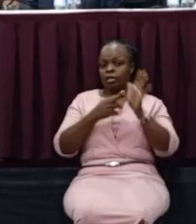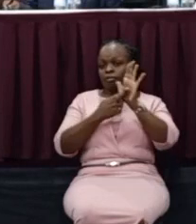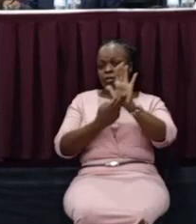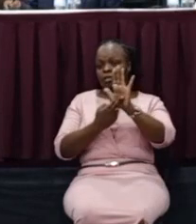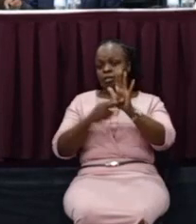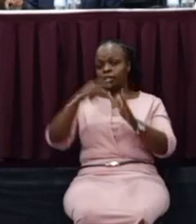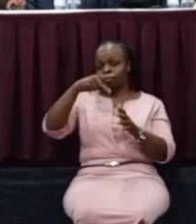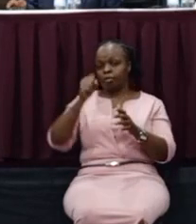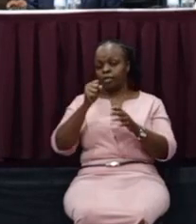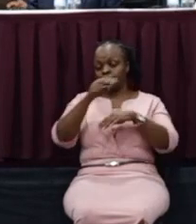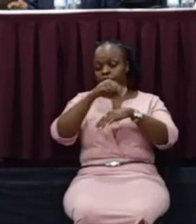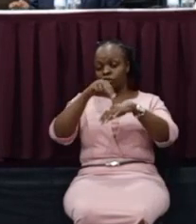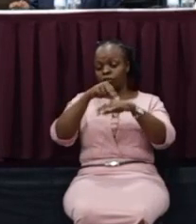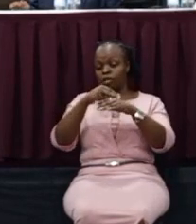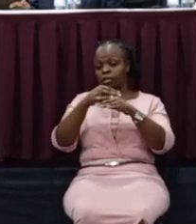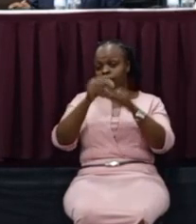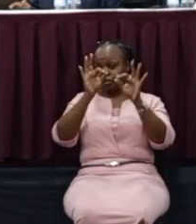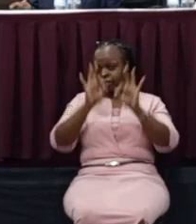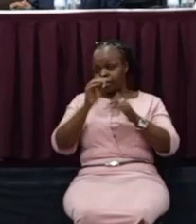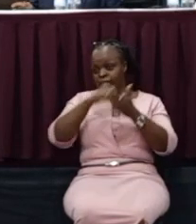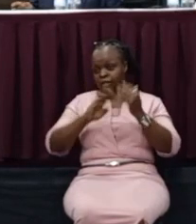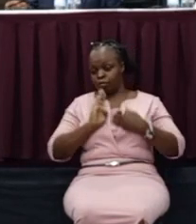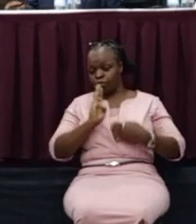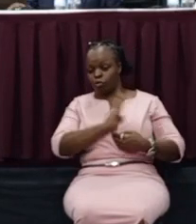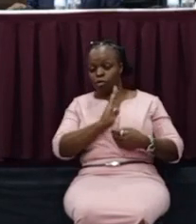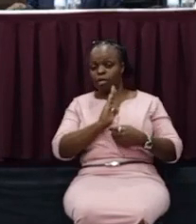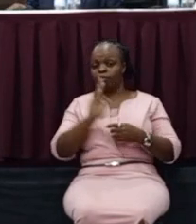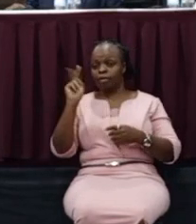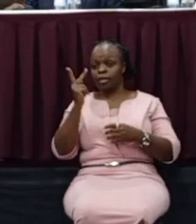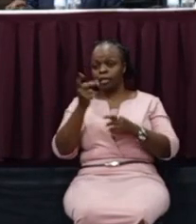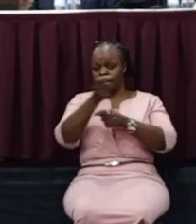PS National Treasury in the board of Kentridge. Welcome.